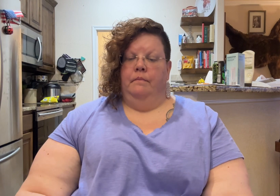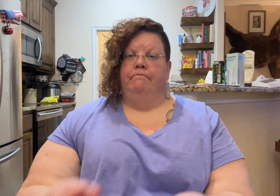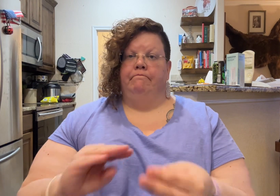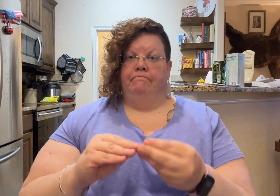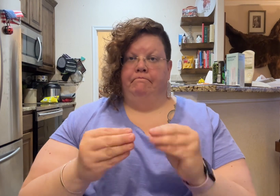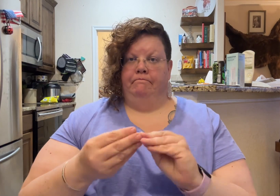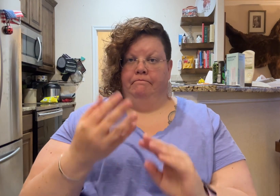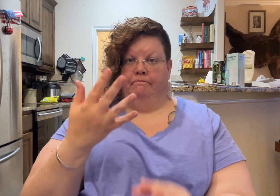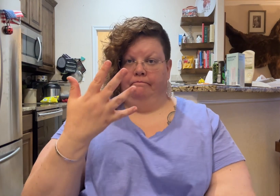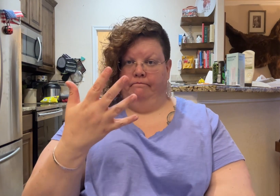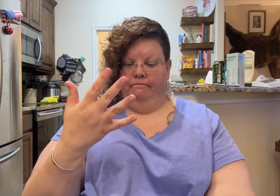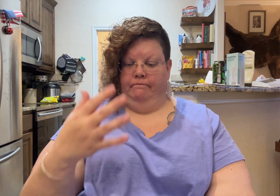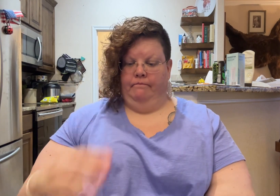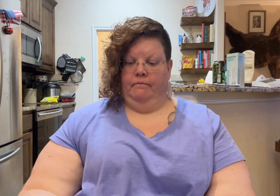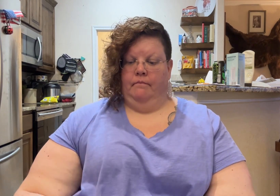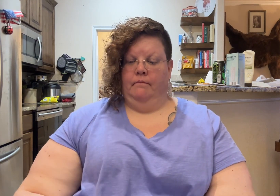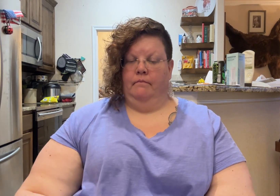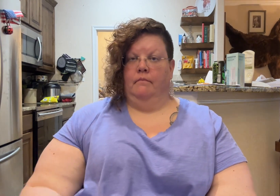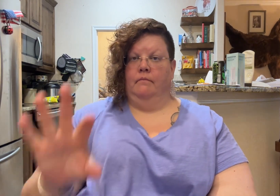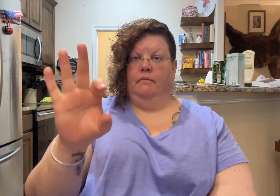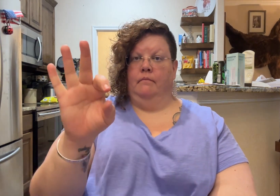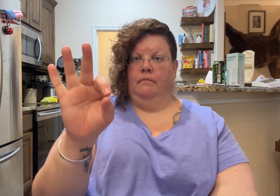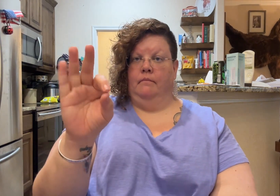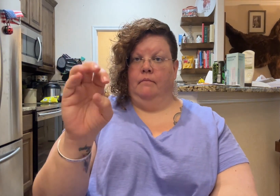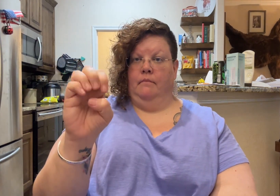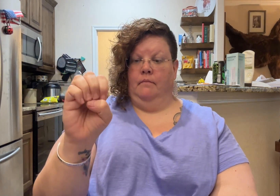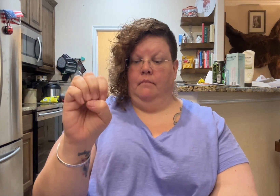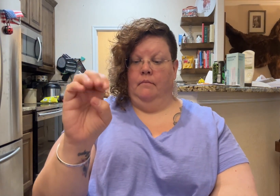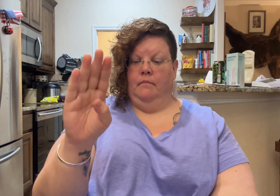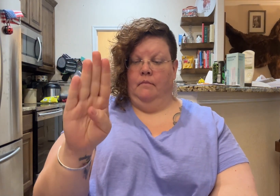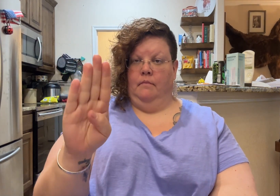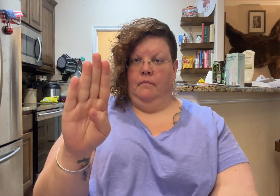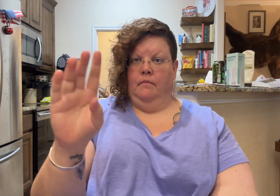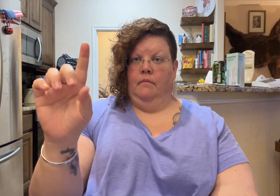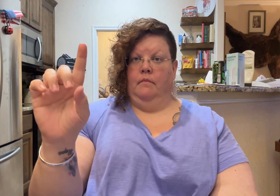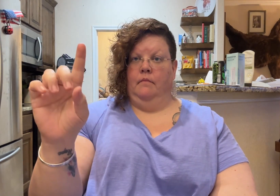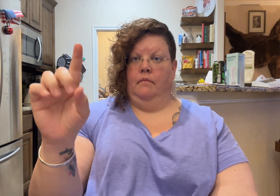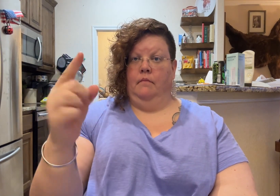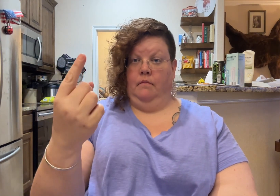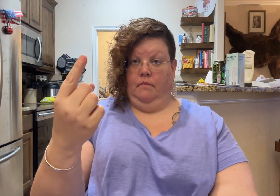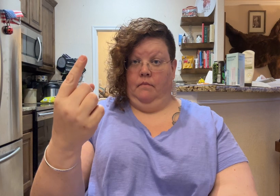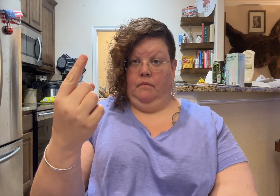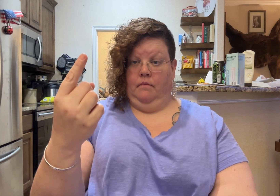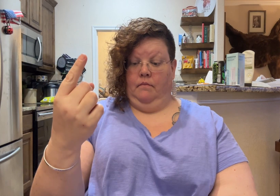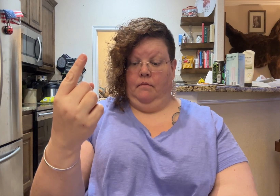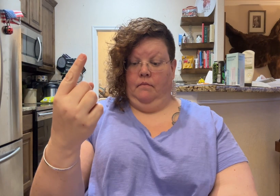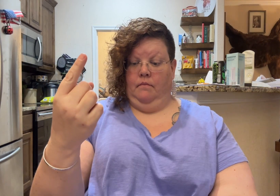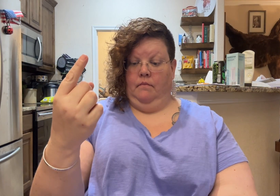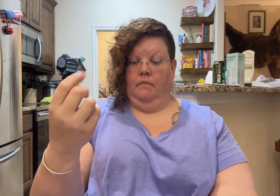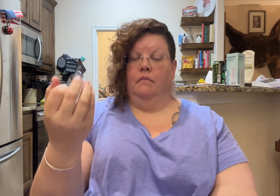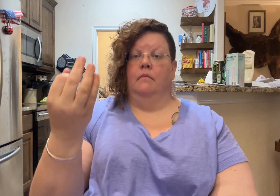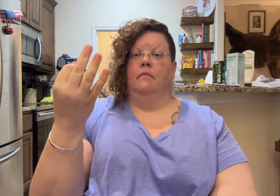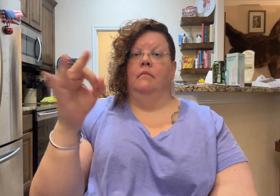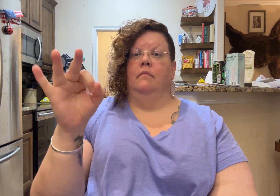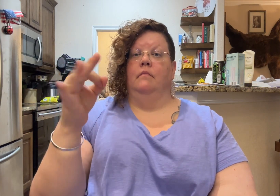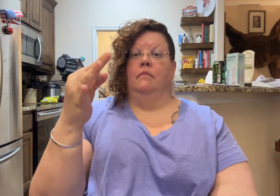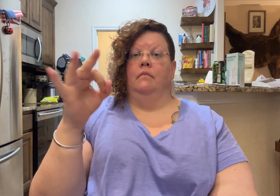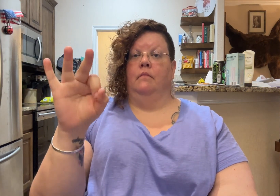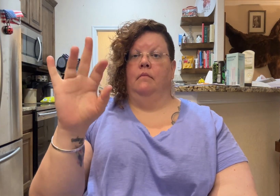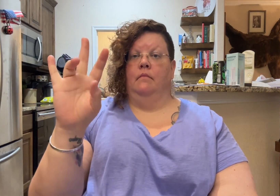They're buying their old-made duck on a timber, yes, in the middle. That's why I think it's turned up. It's really cheap right off the get